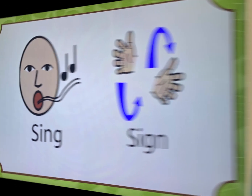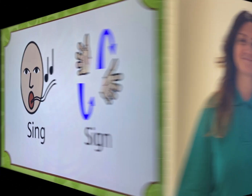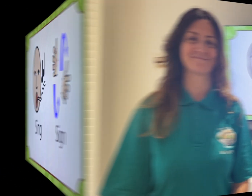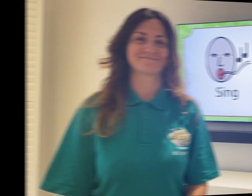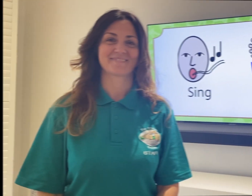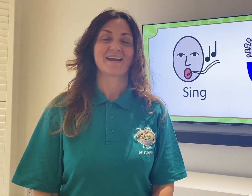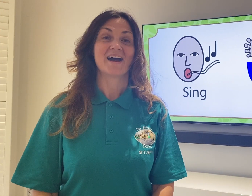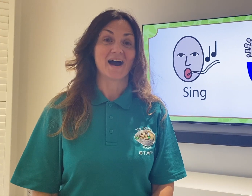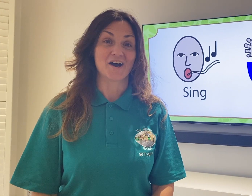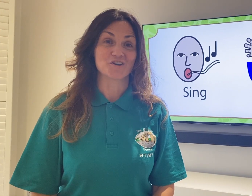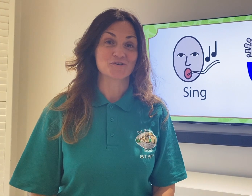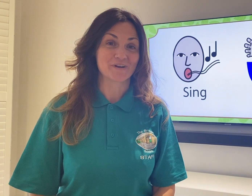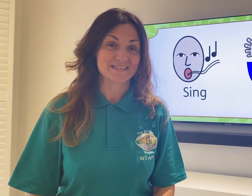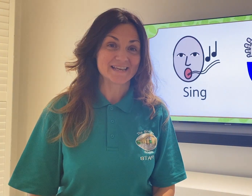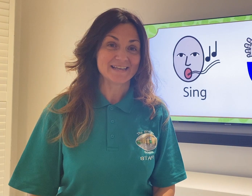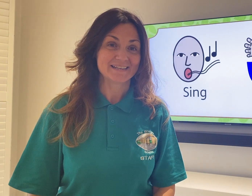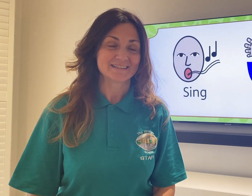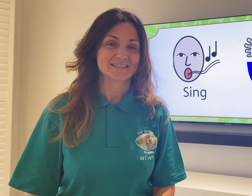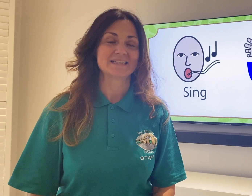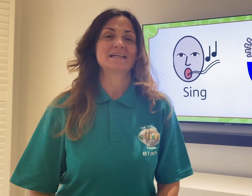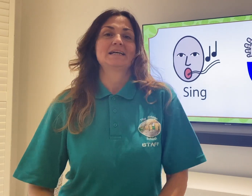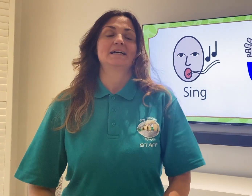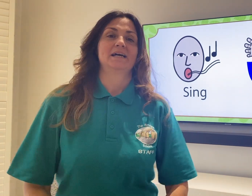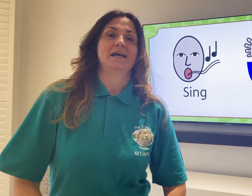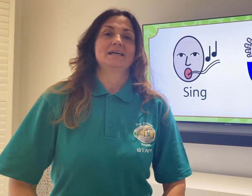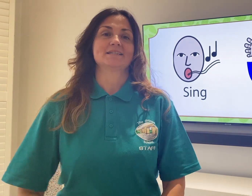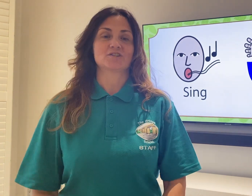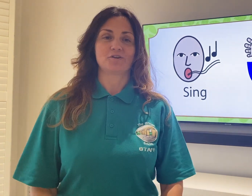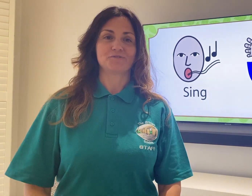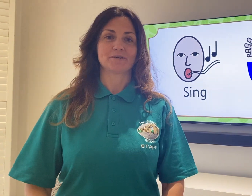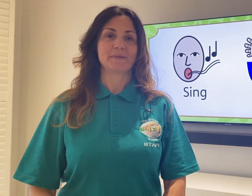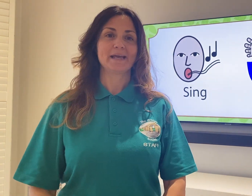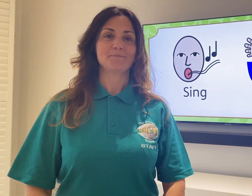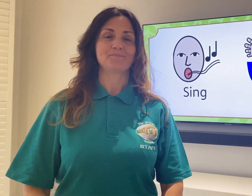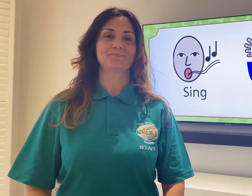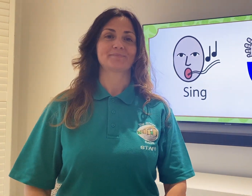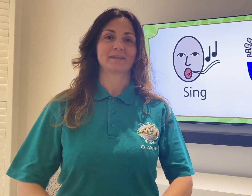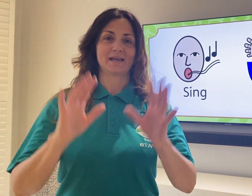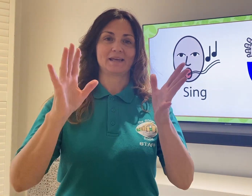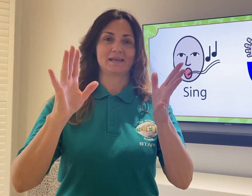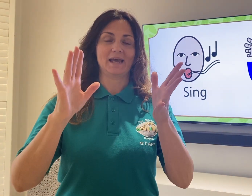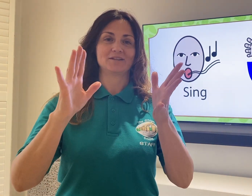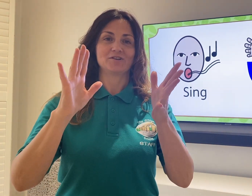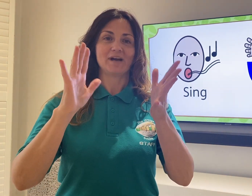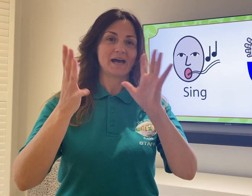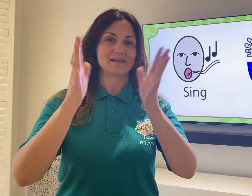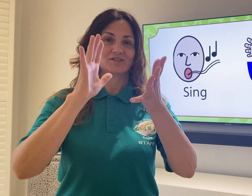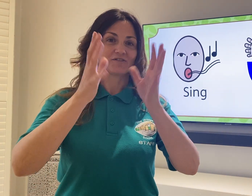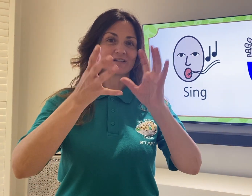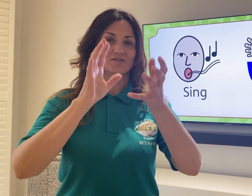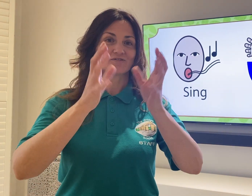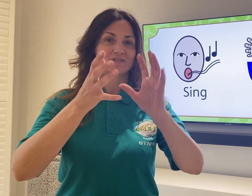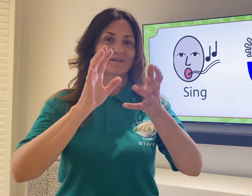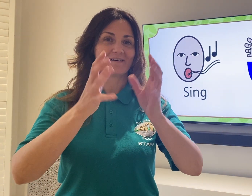Are you ready? Sit comfortably. Get your hands ready to sigh